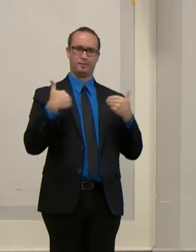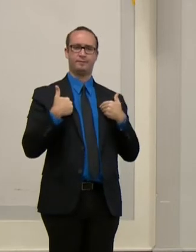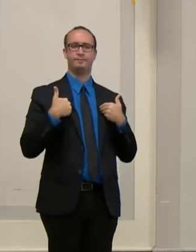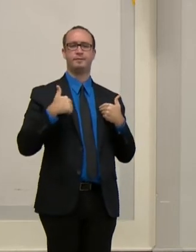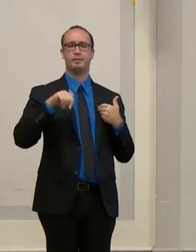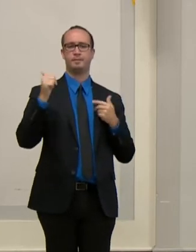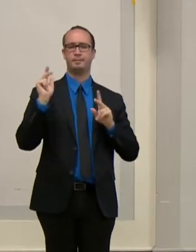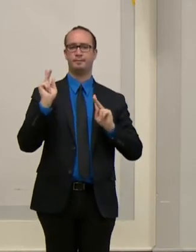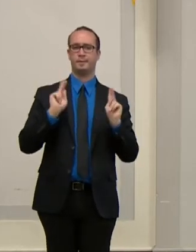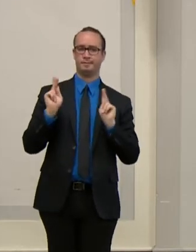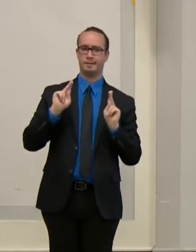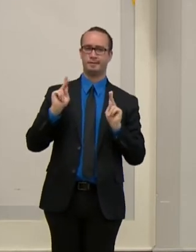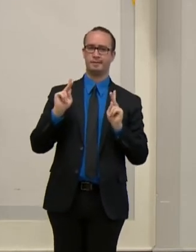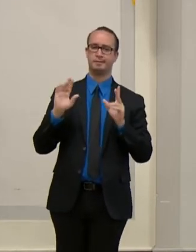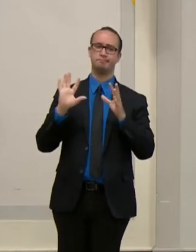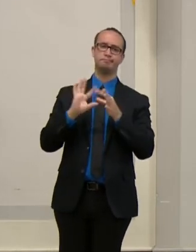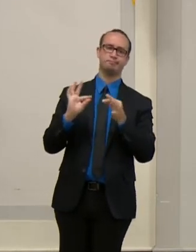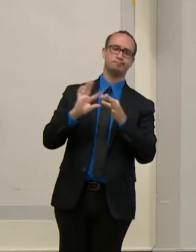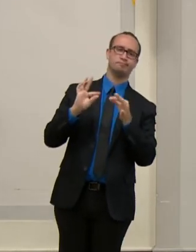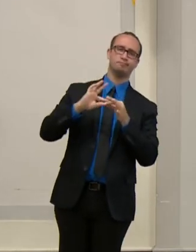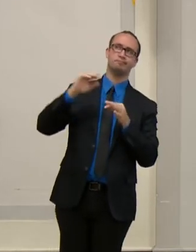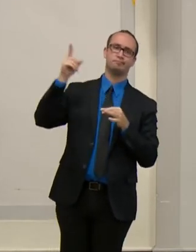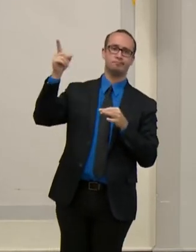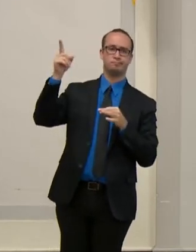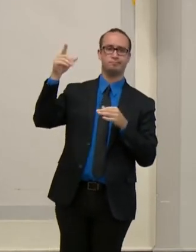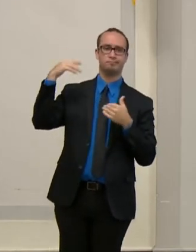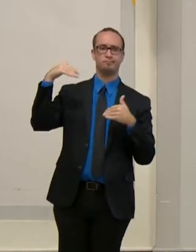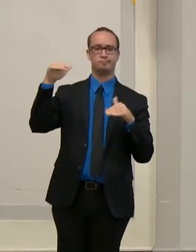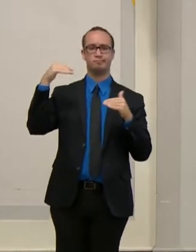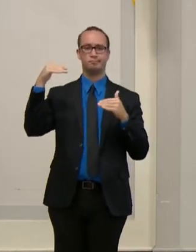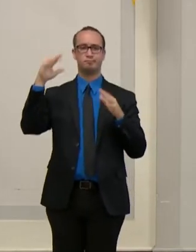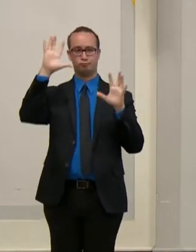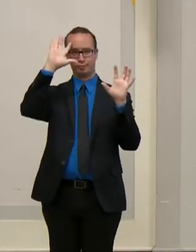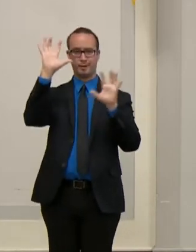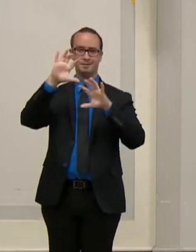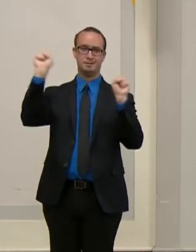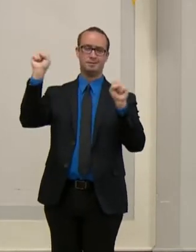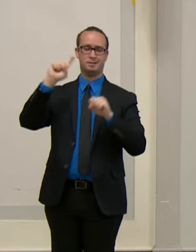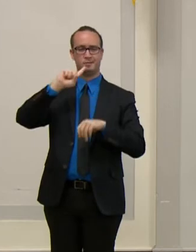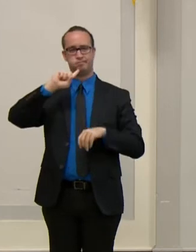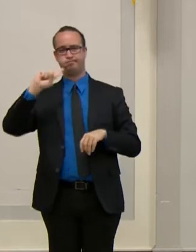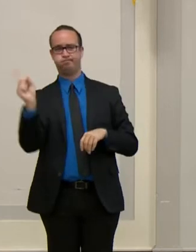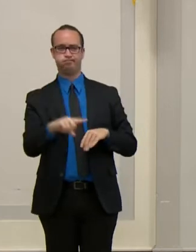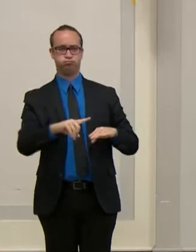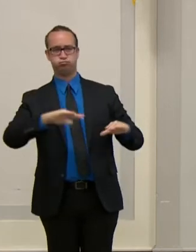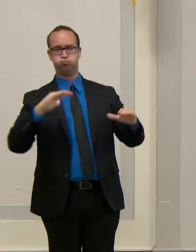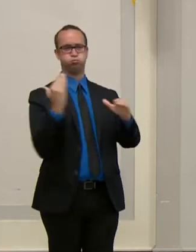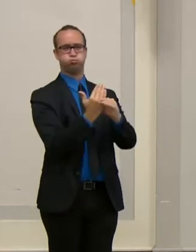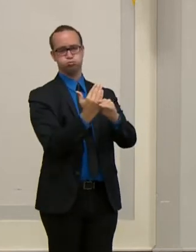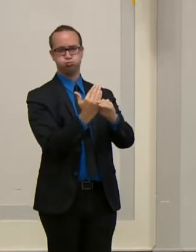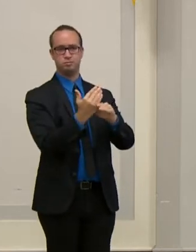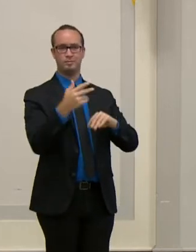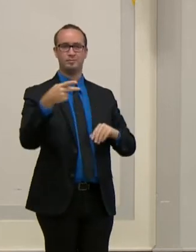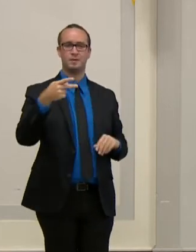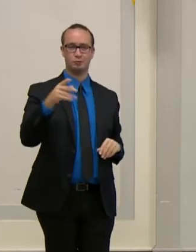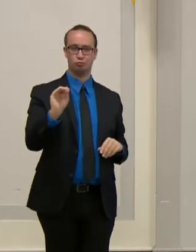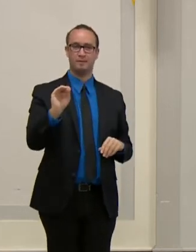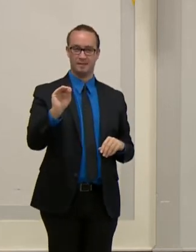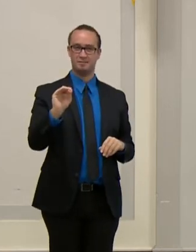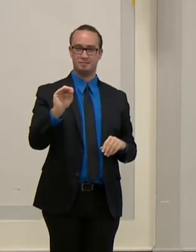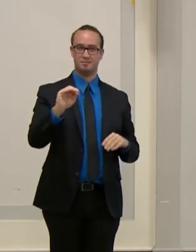administration to hinder the Postal Service in an effort to disrupt mail-in ballots for the November election.